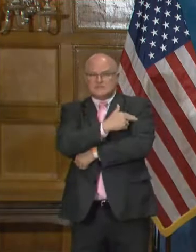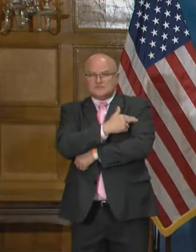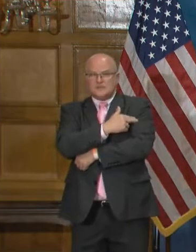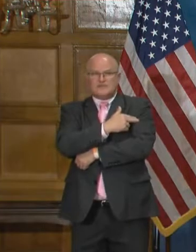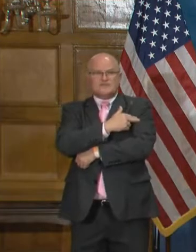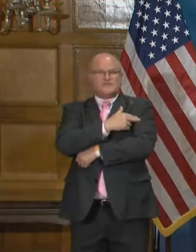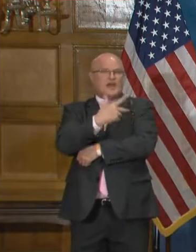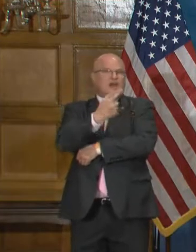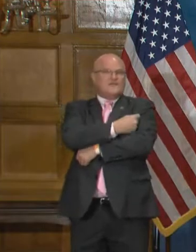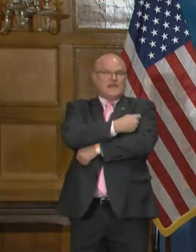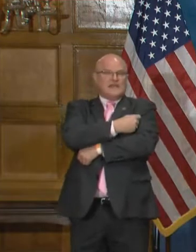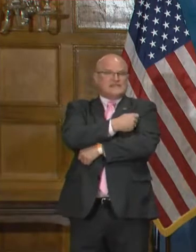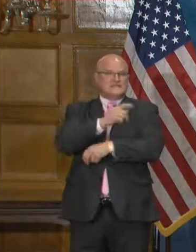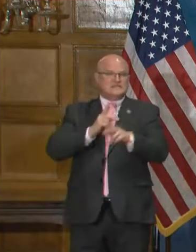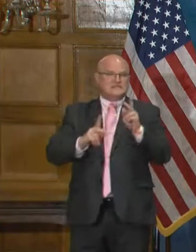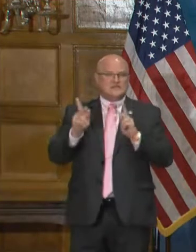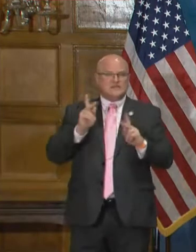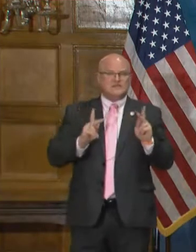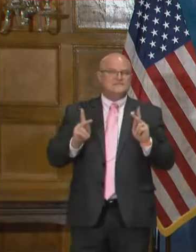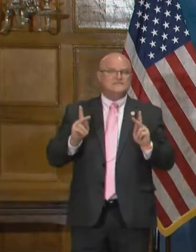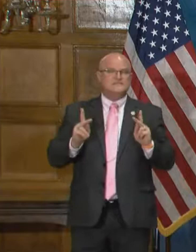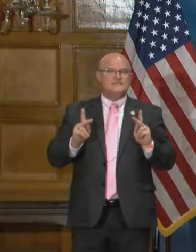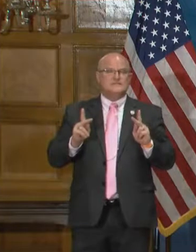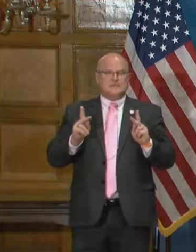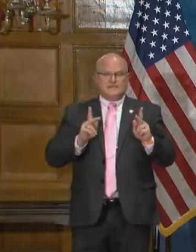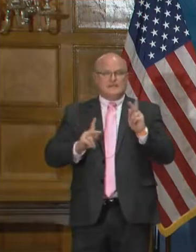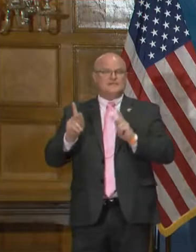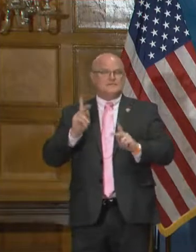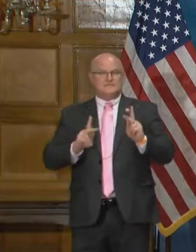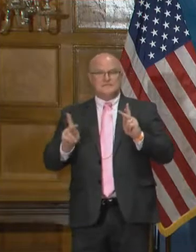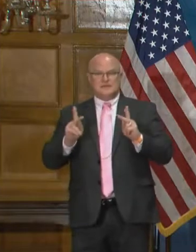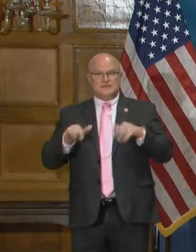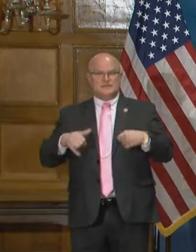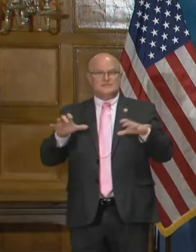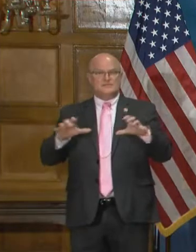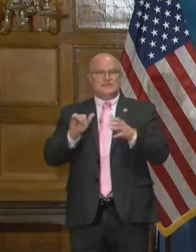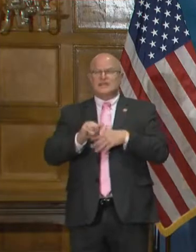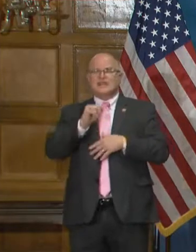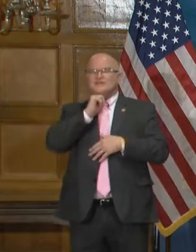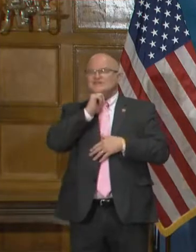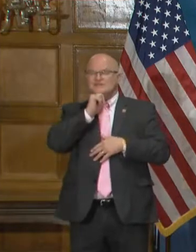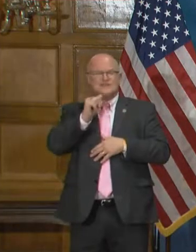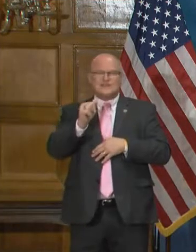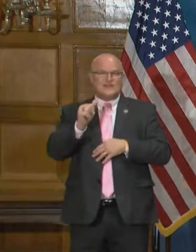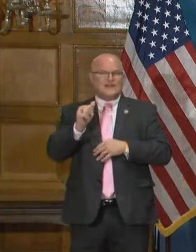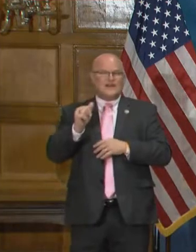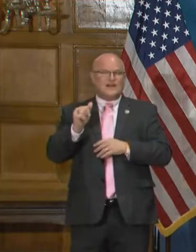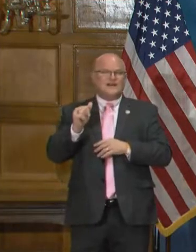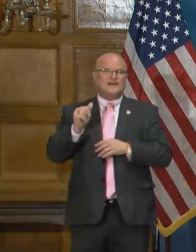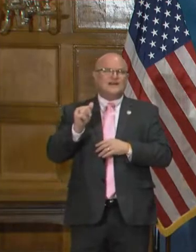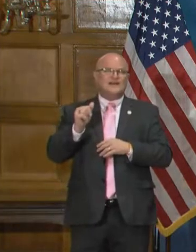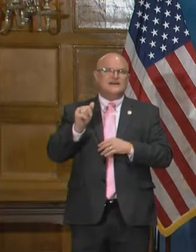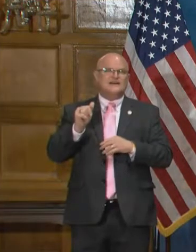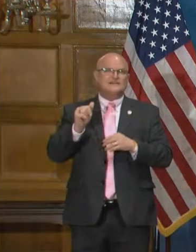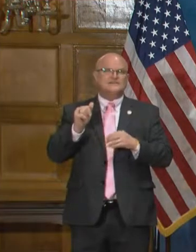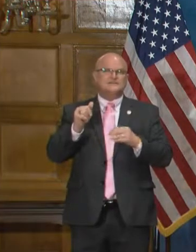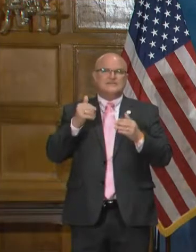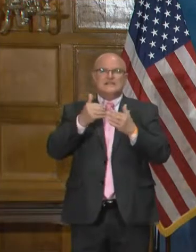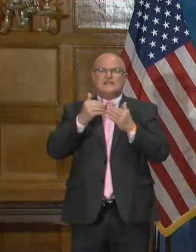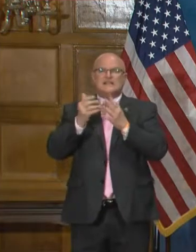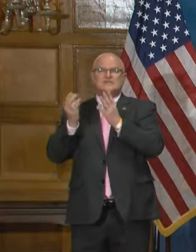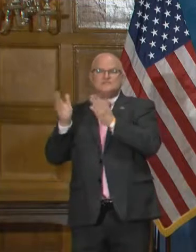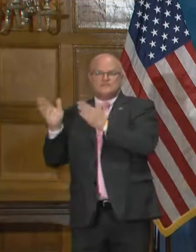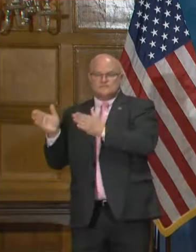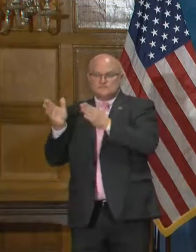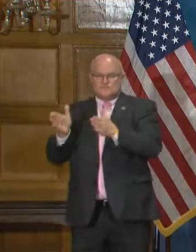uh, our vaccine providers, uh, our personnel, and it would not have been, uh, nearly as